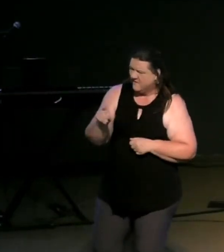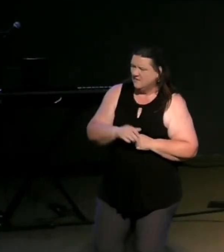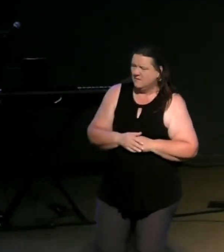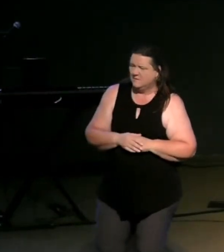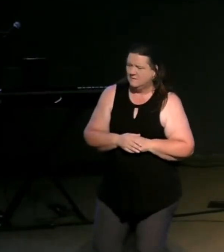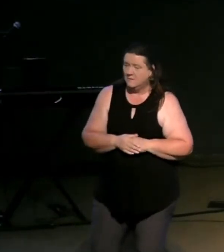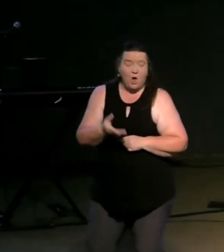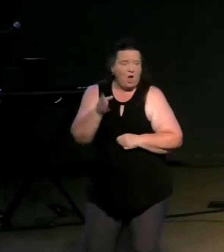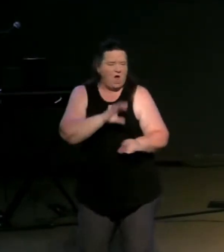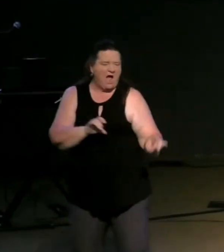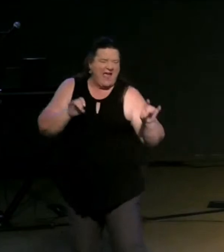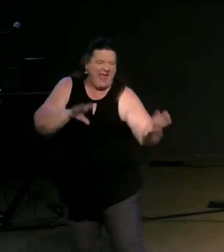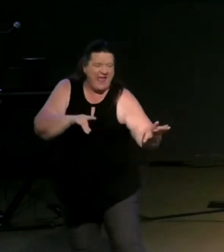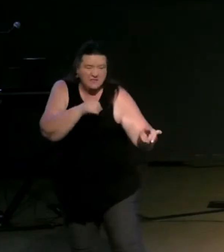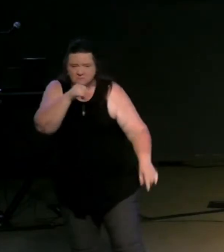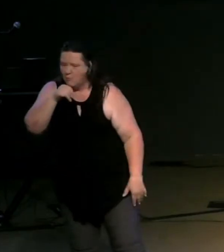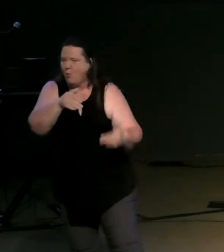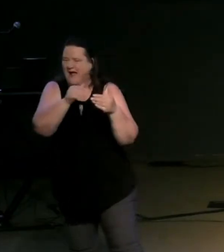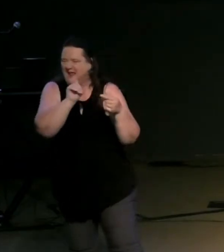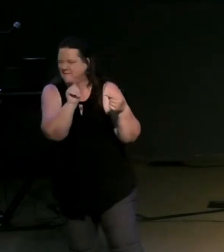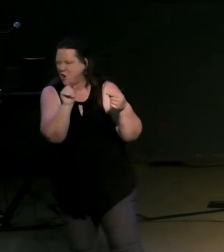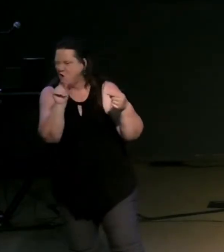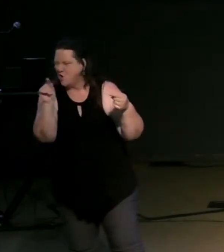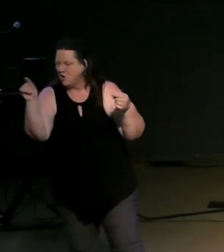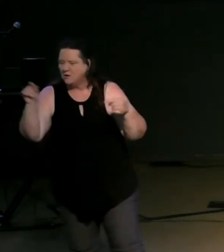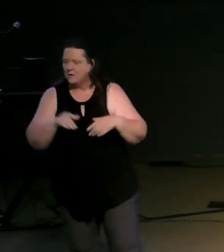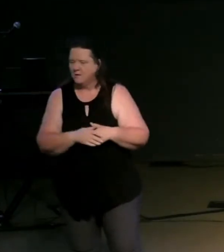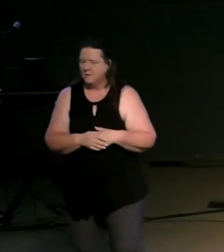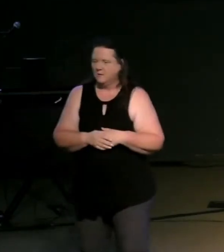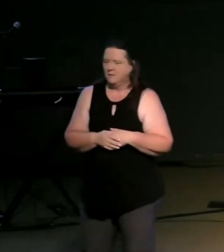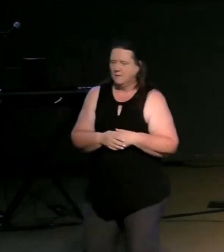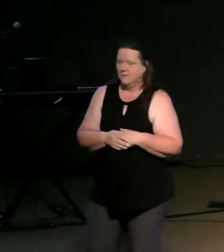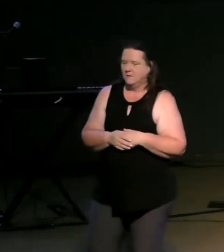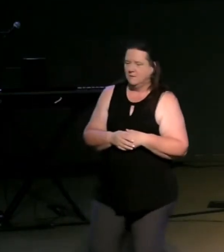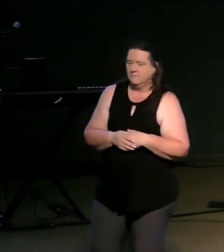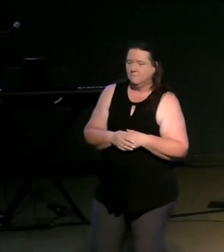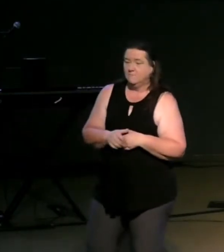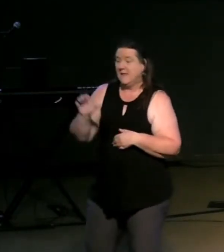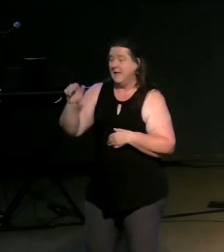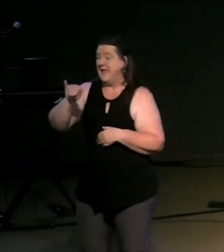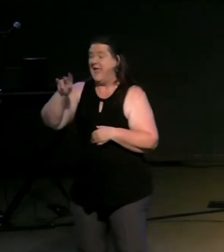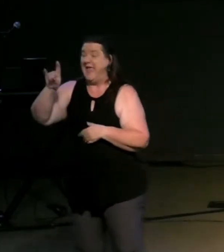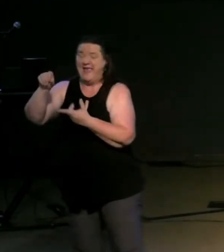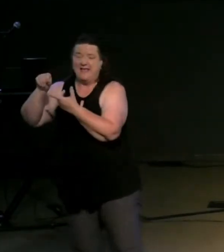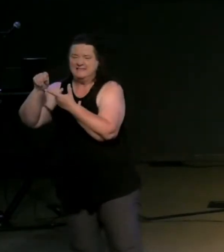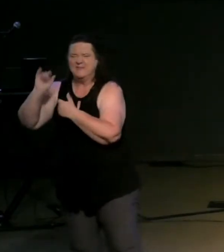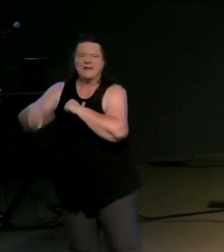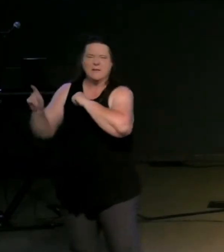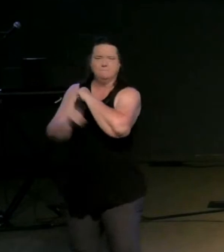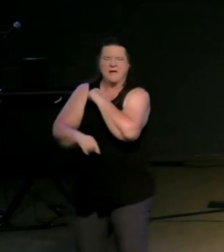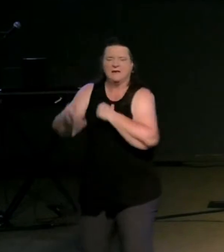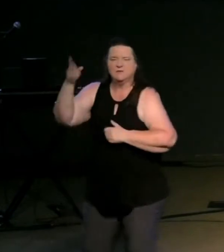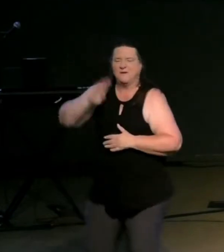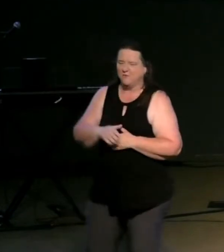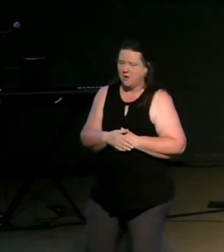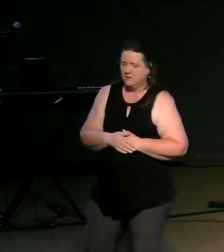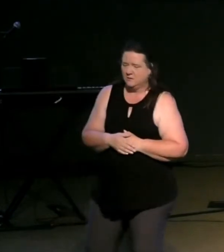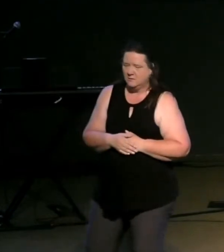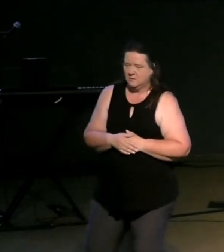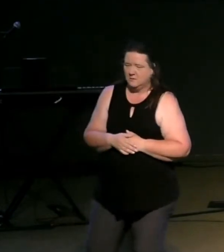fill in the blank we we see signs aids judgment or cure or jesus is coming and boy is he mad